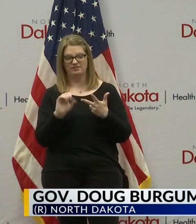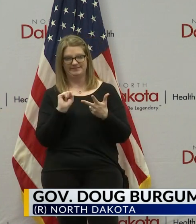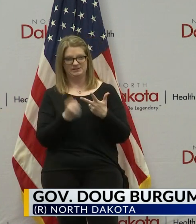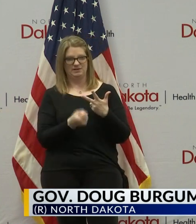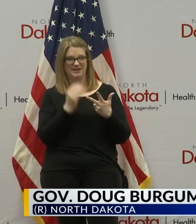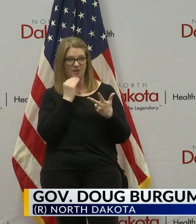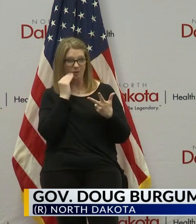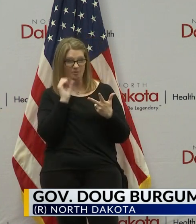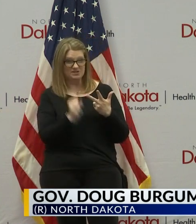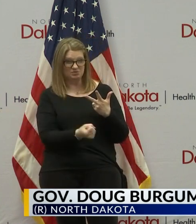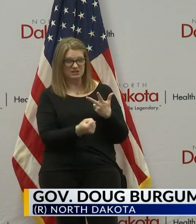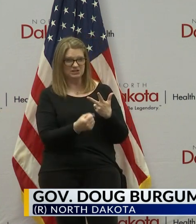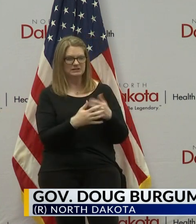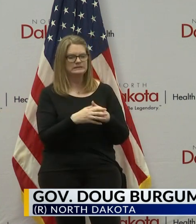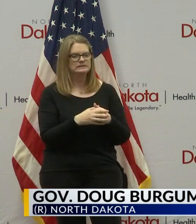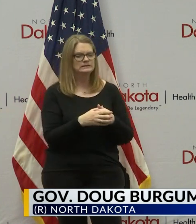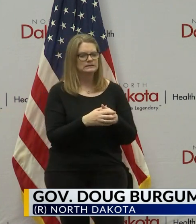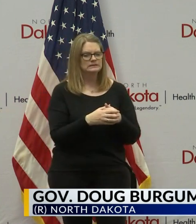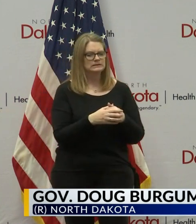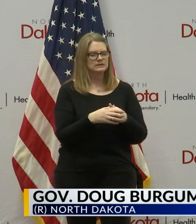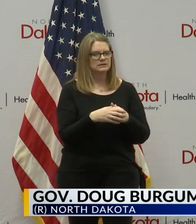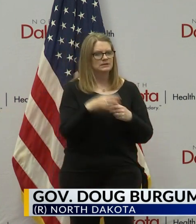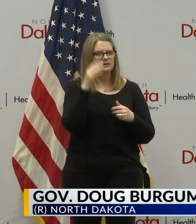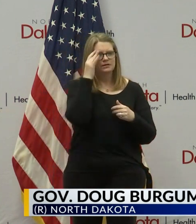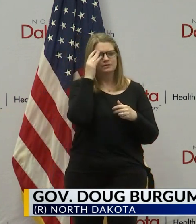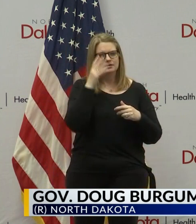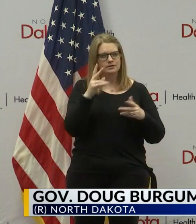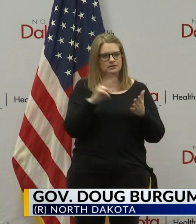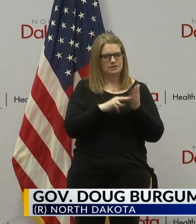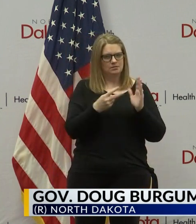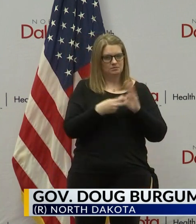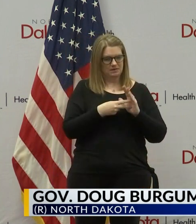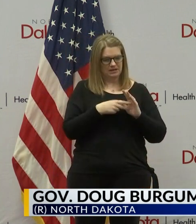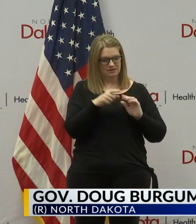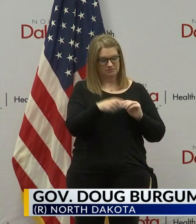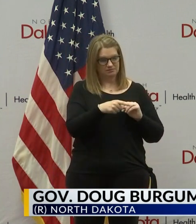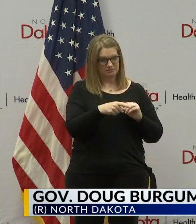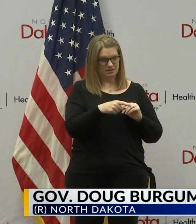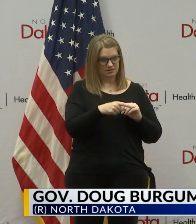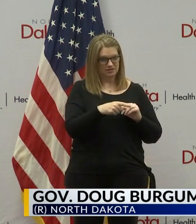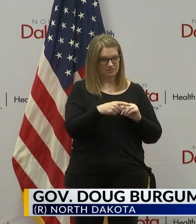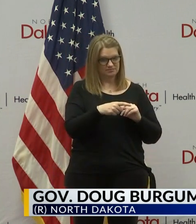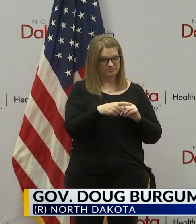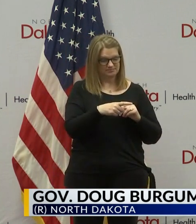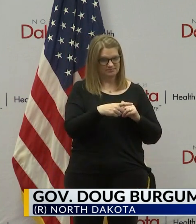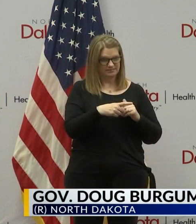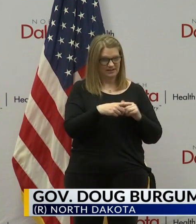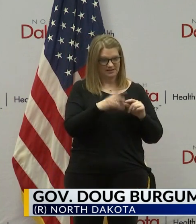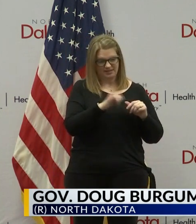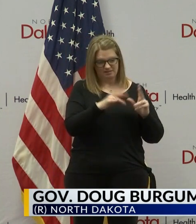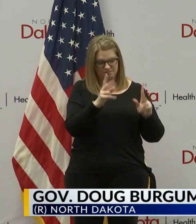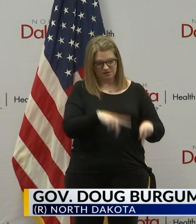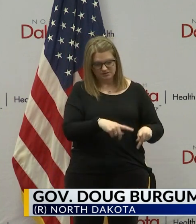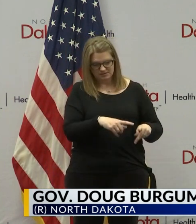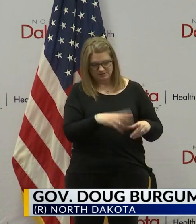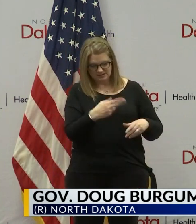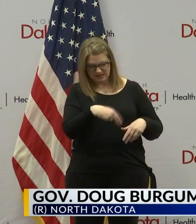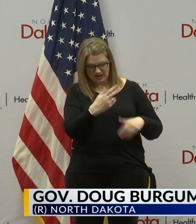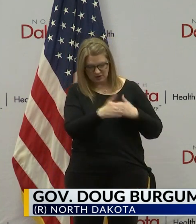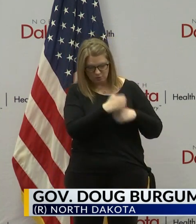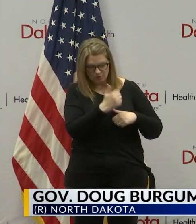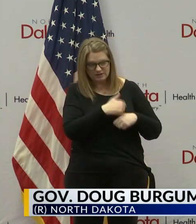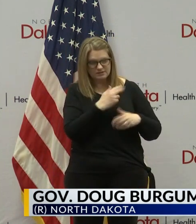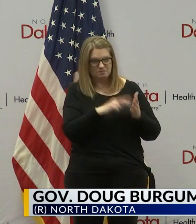And being at a greater risk does not mean that an individual is a greater threat of spread. It just means that we must support them